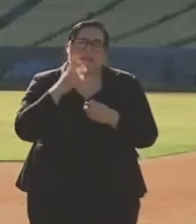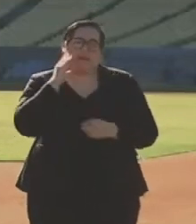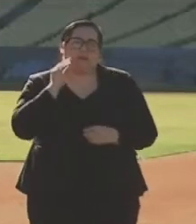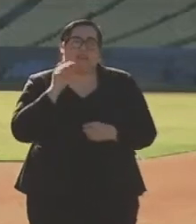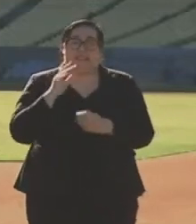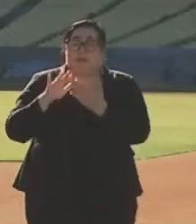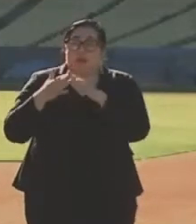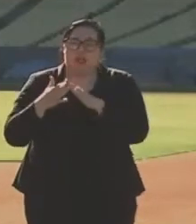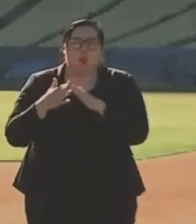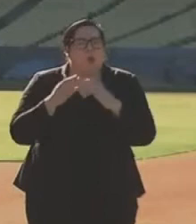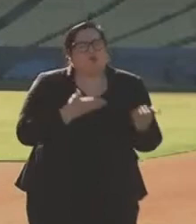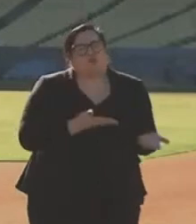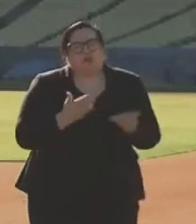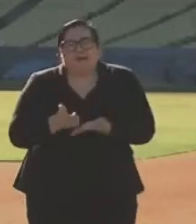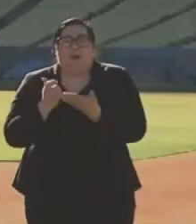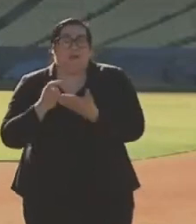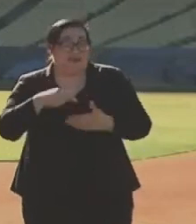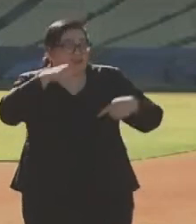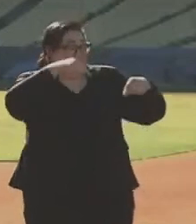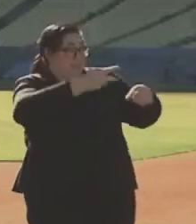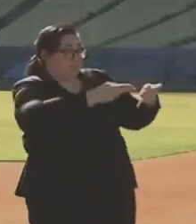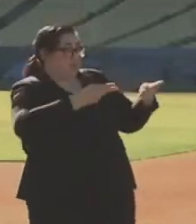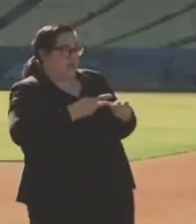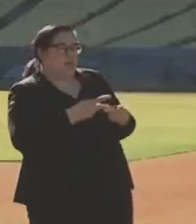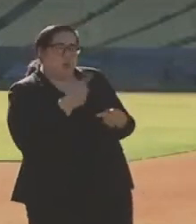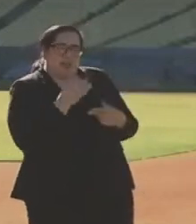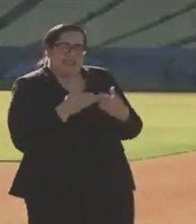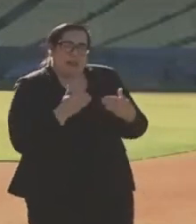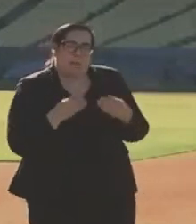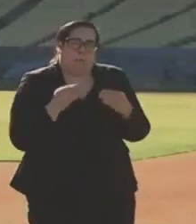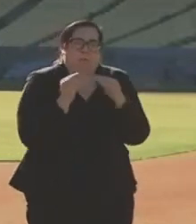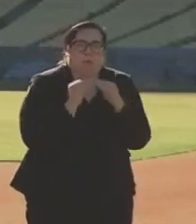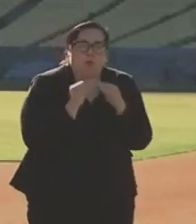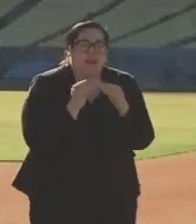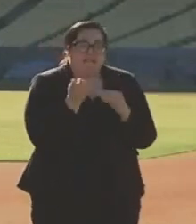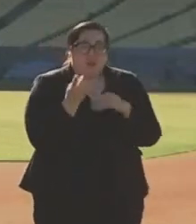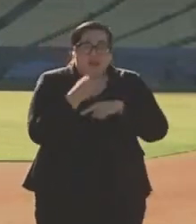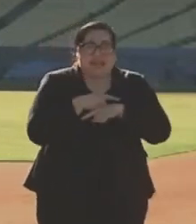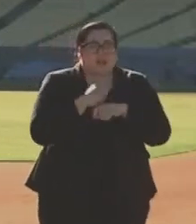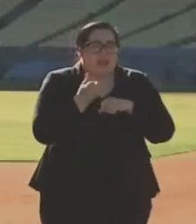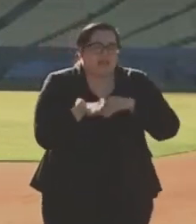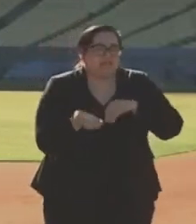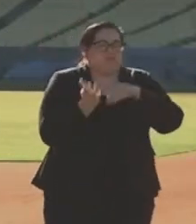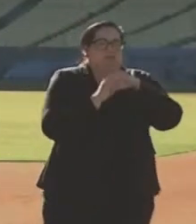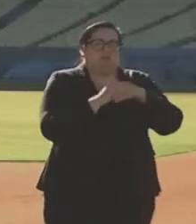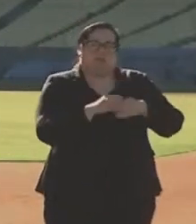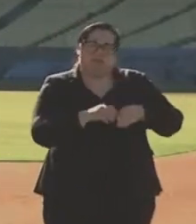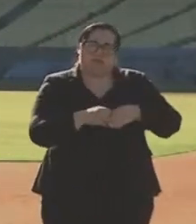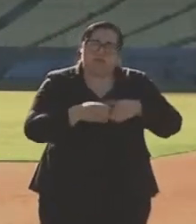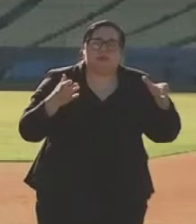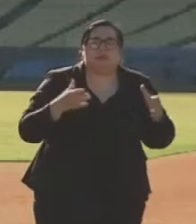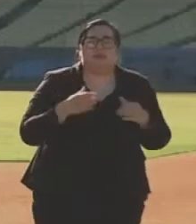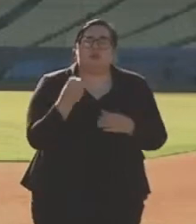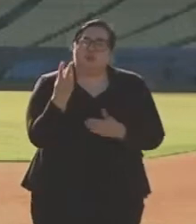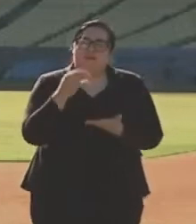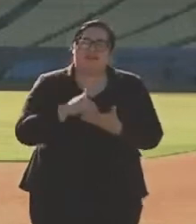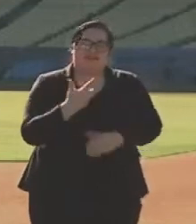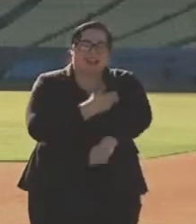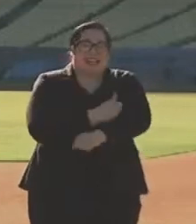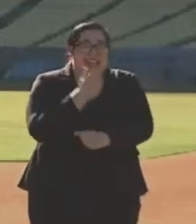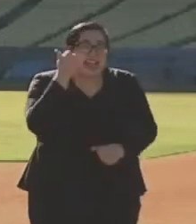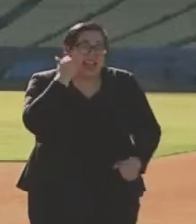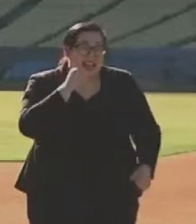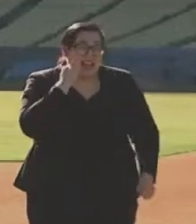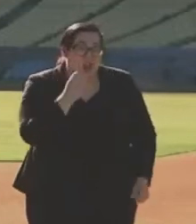is one step forward to doing that. In just a few days, we're going to be able to ramp up and deliver 12,000 vaccines a day. That's right,